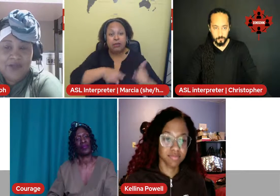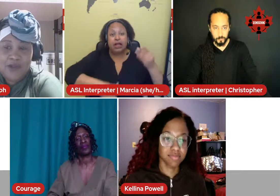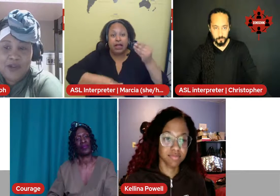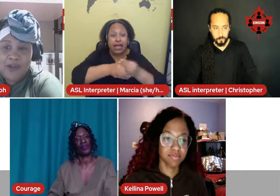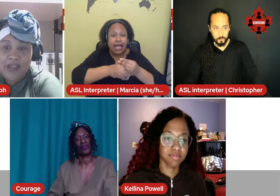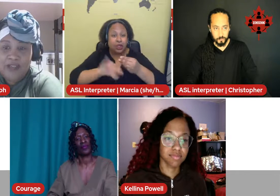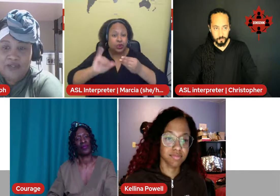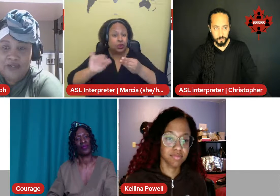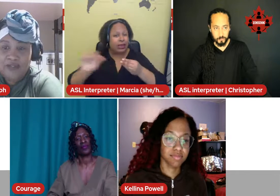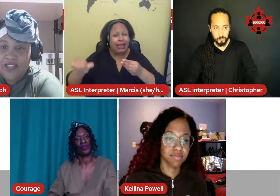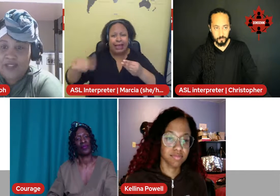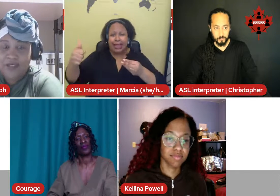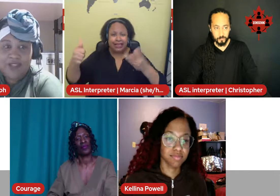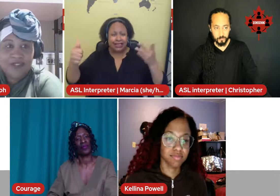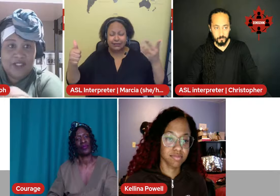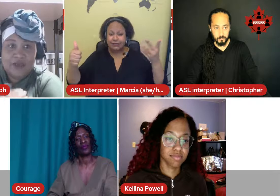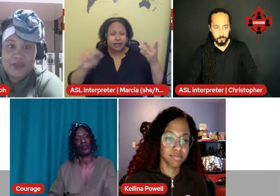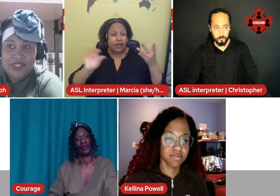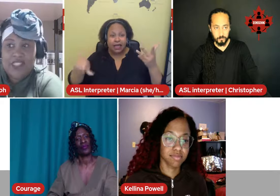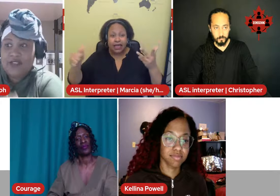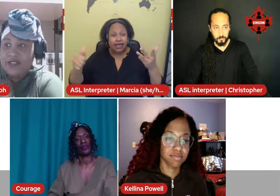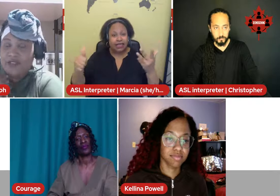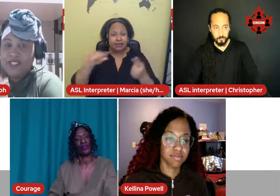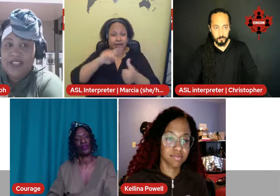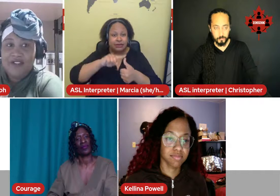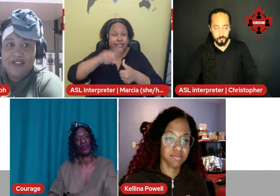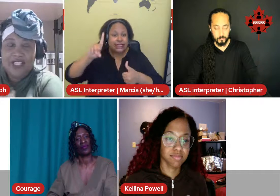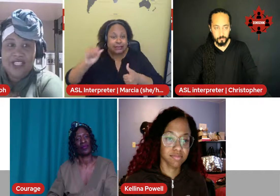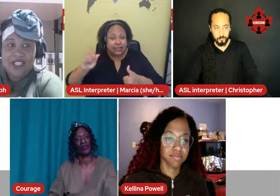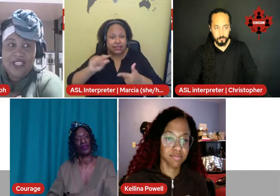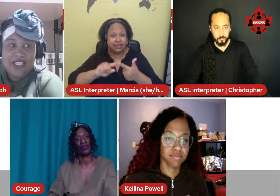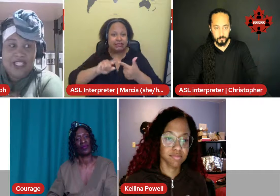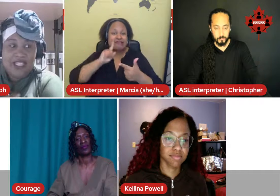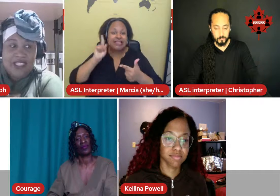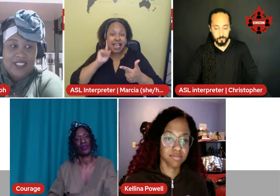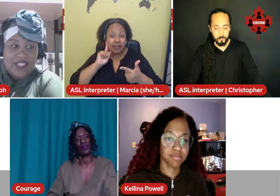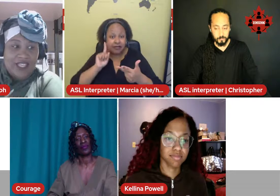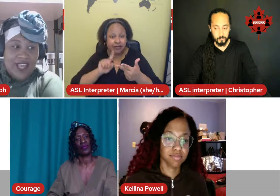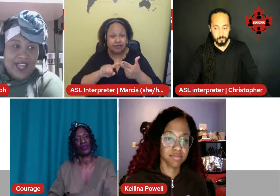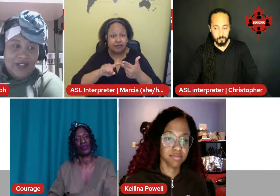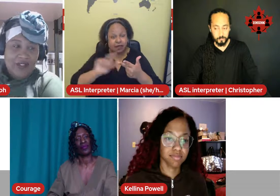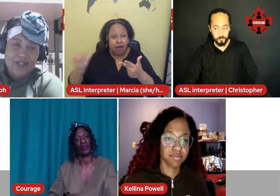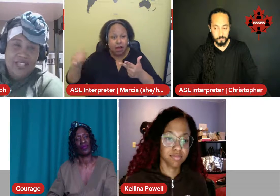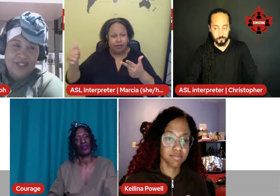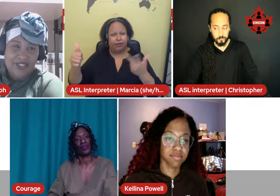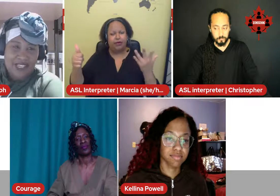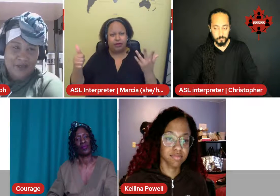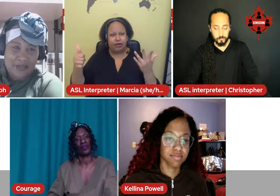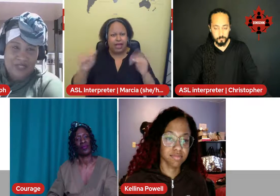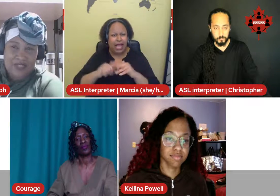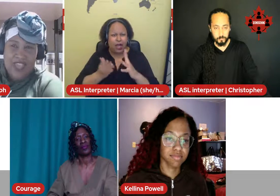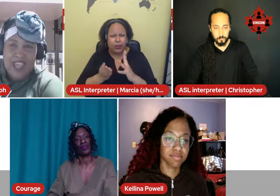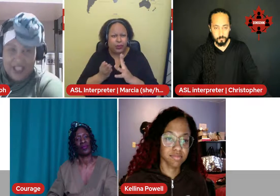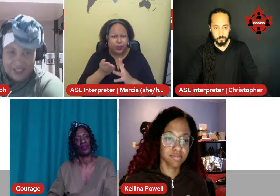form of either you have a disability or you're deaf, is how do you navigate with that